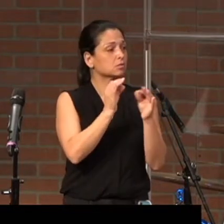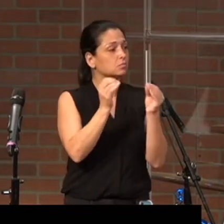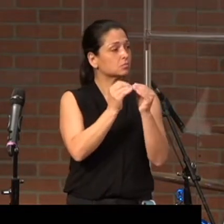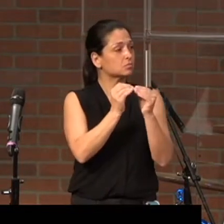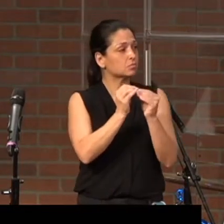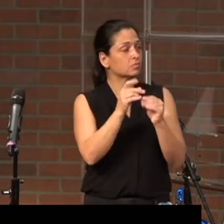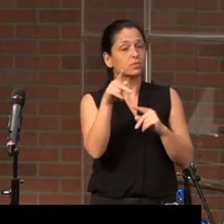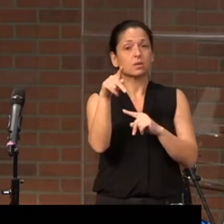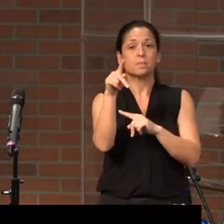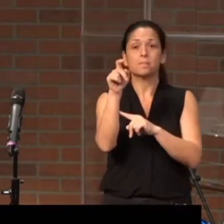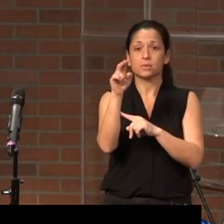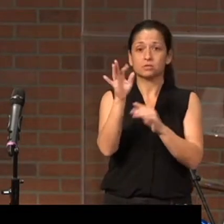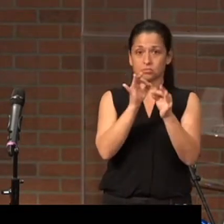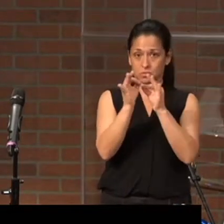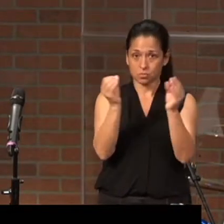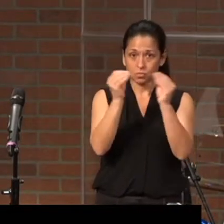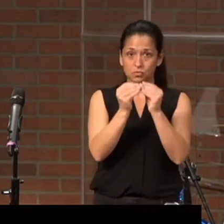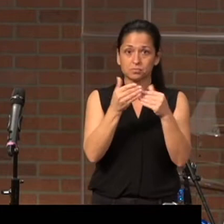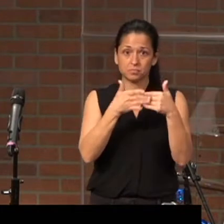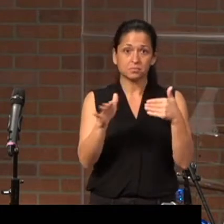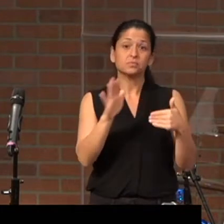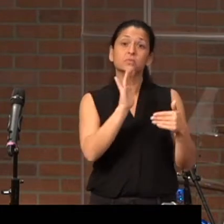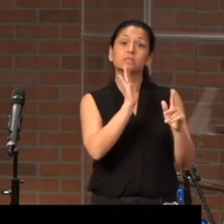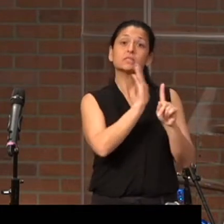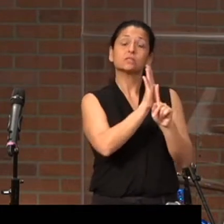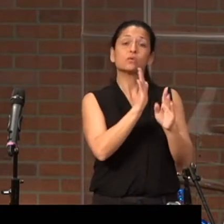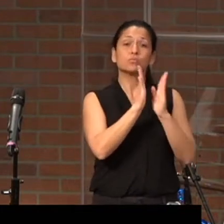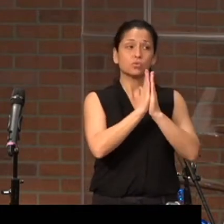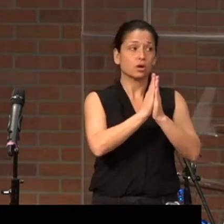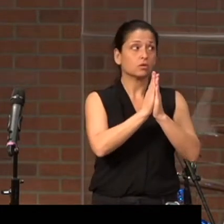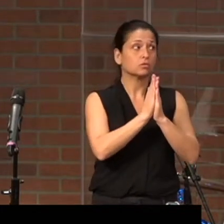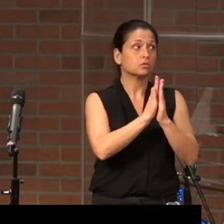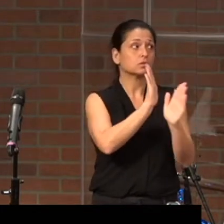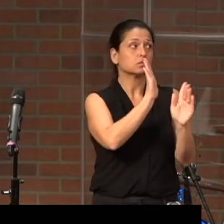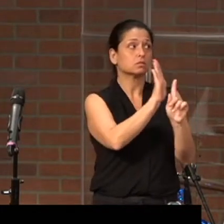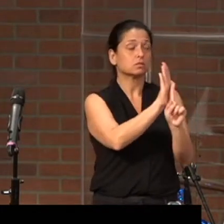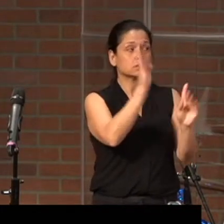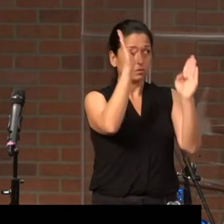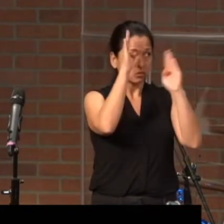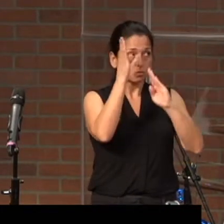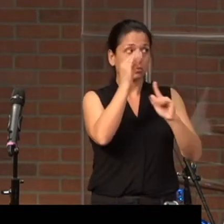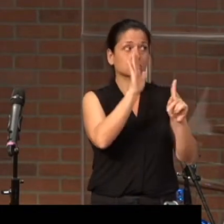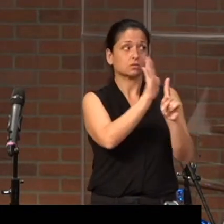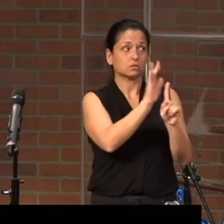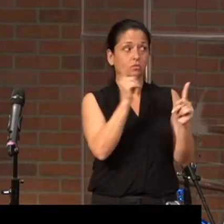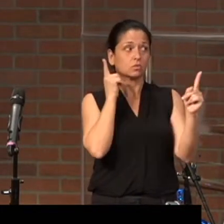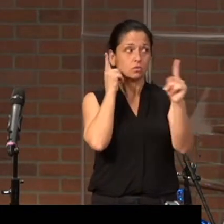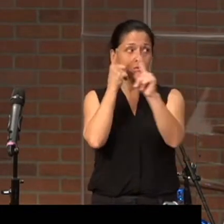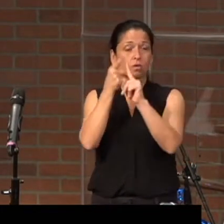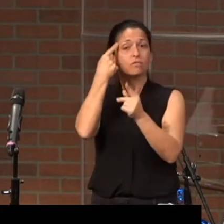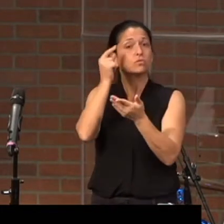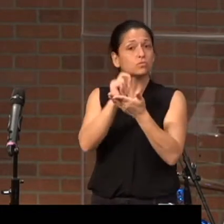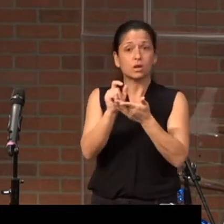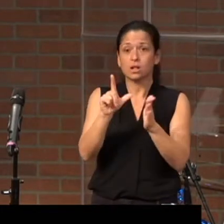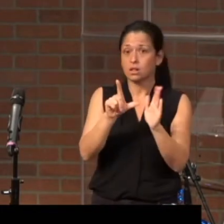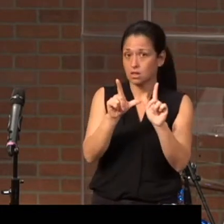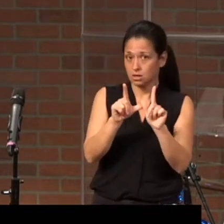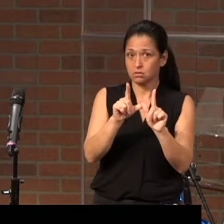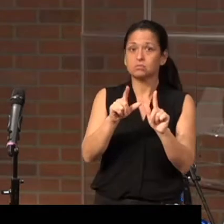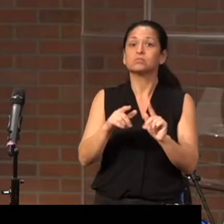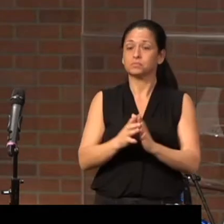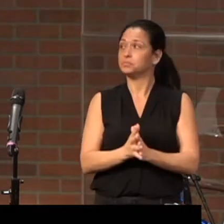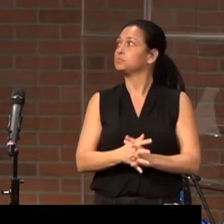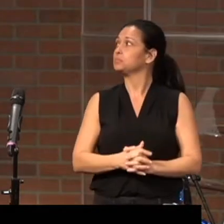Peter goes on. This is his prayer and his hope and his goal for writing this letter. Verse 2,